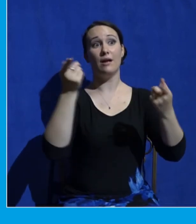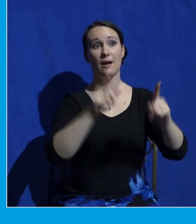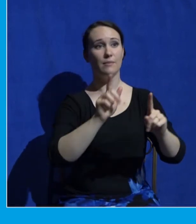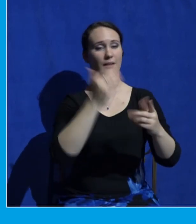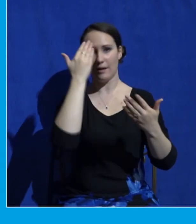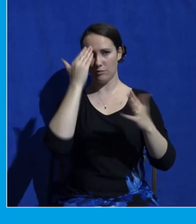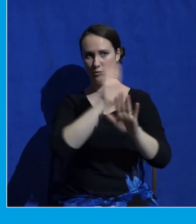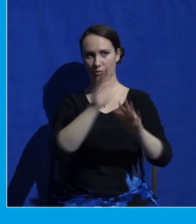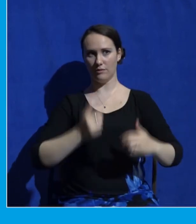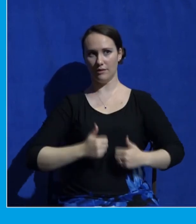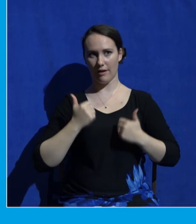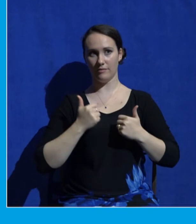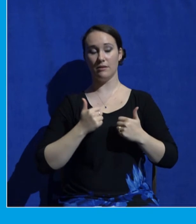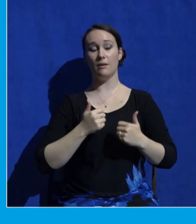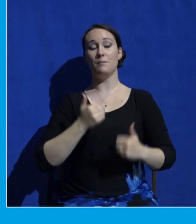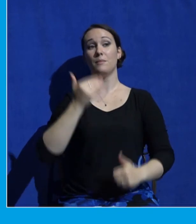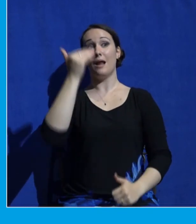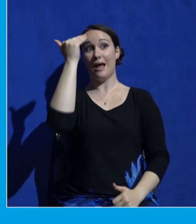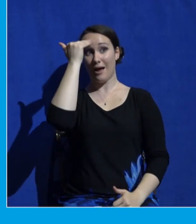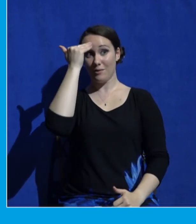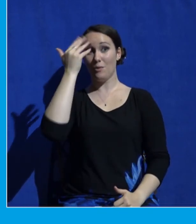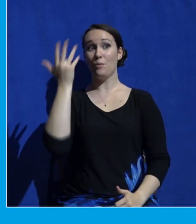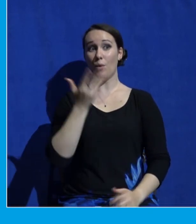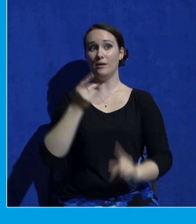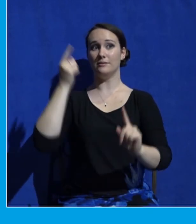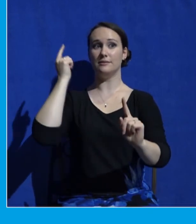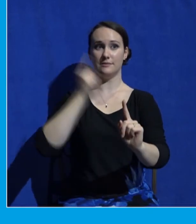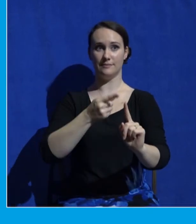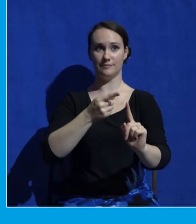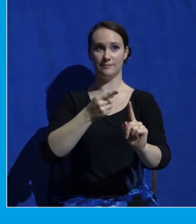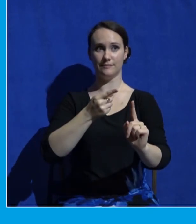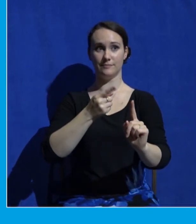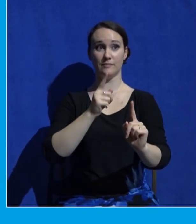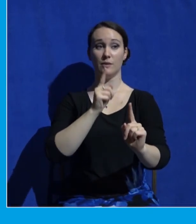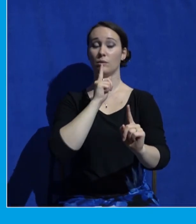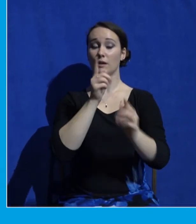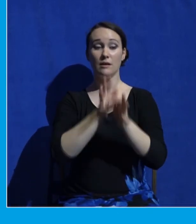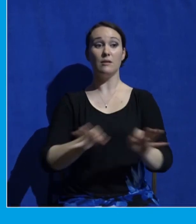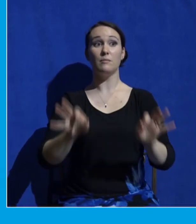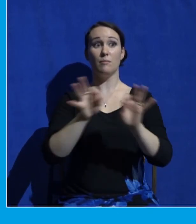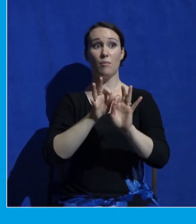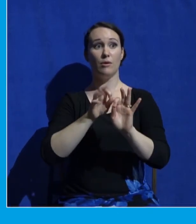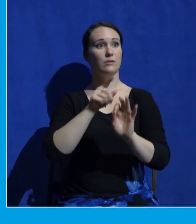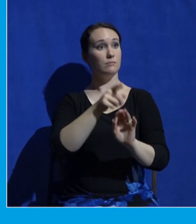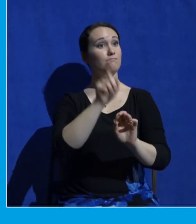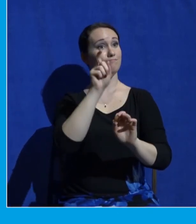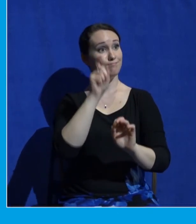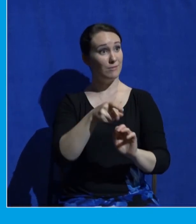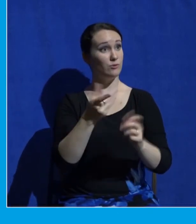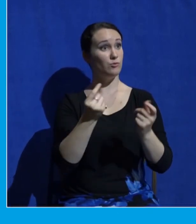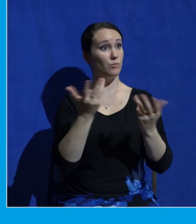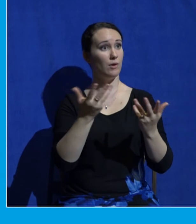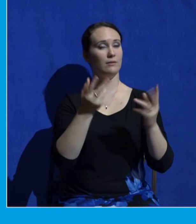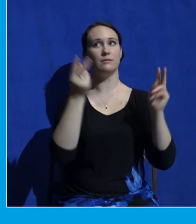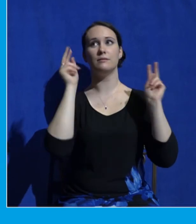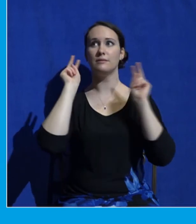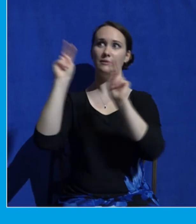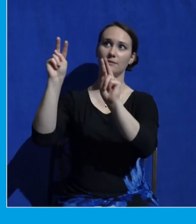the key in the middle of it all is keeping your eyes fixed on Jesus beholding